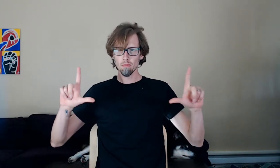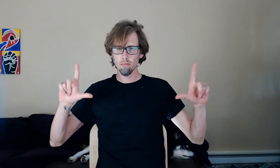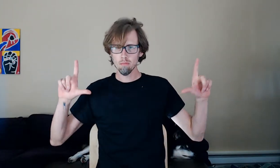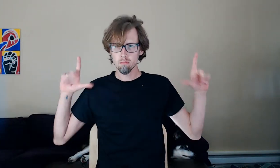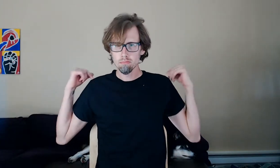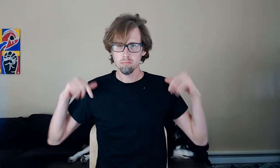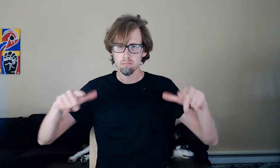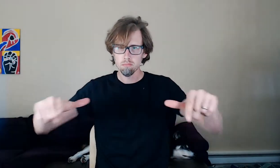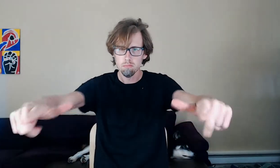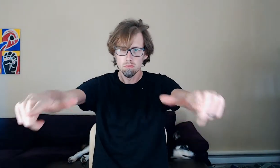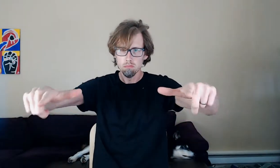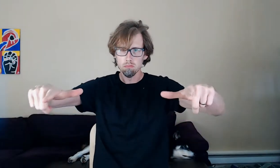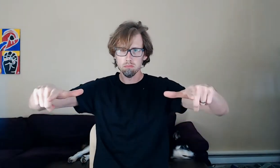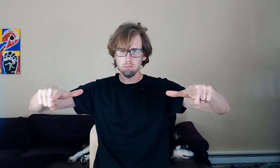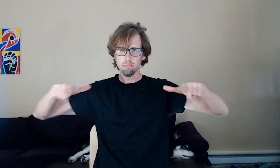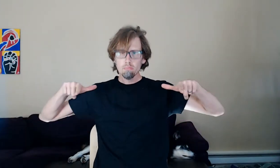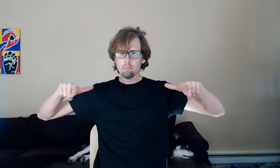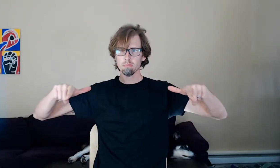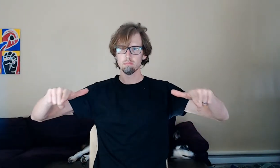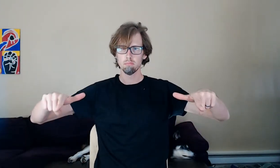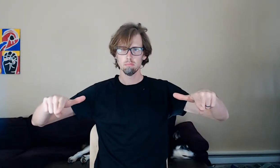plate against the angled part of the studs and drove in nails from there.